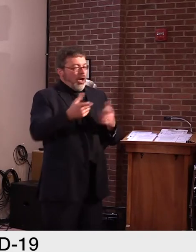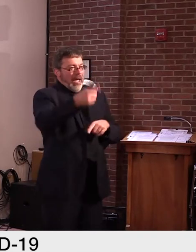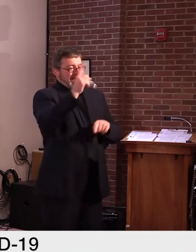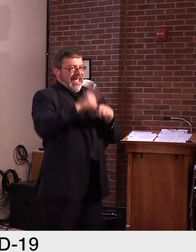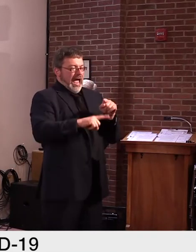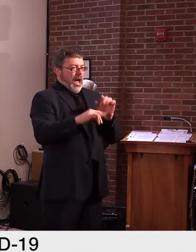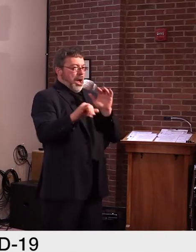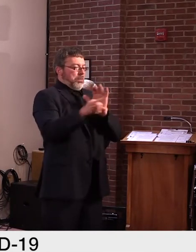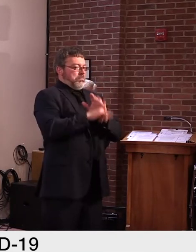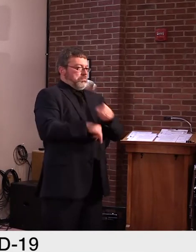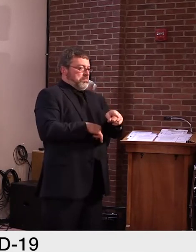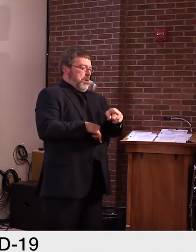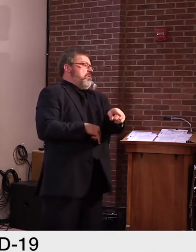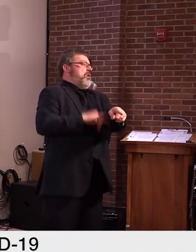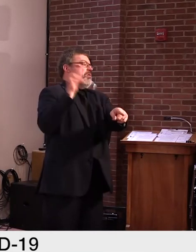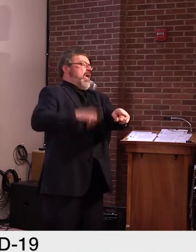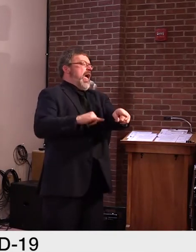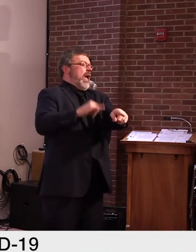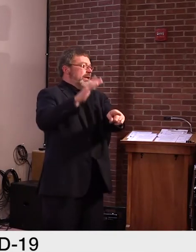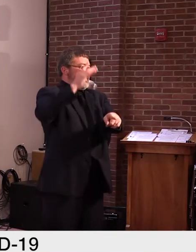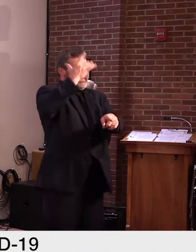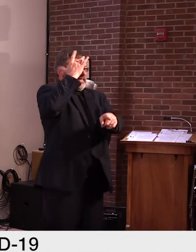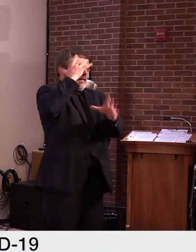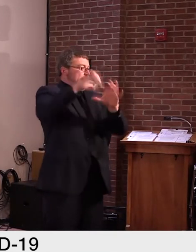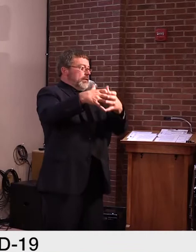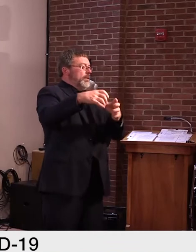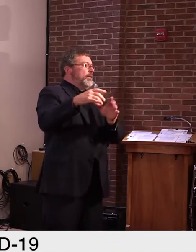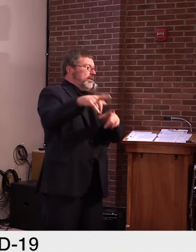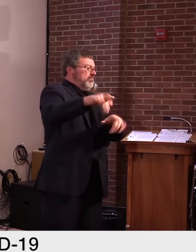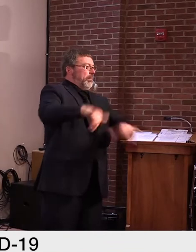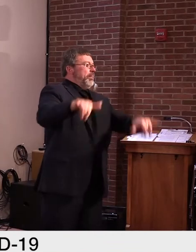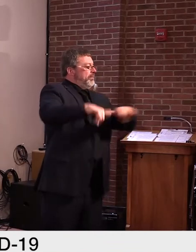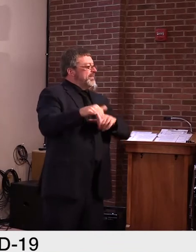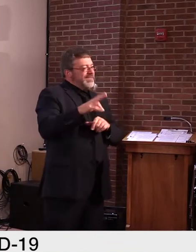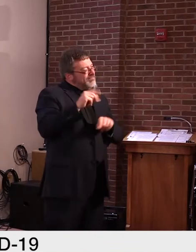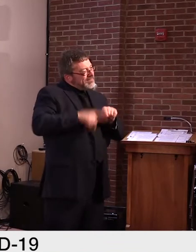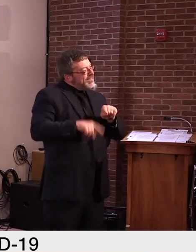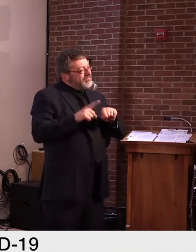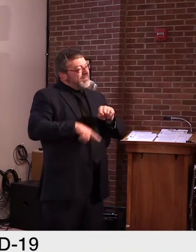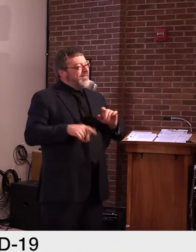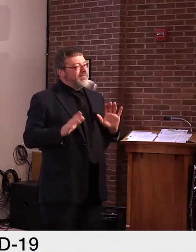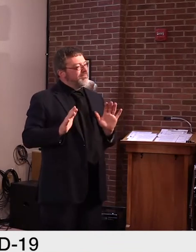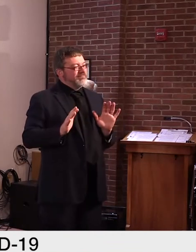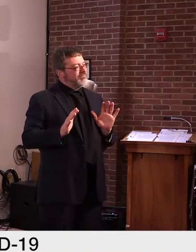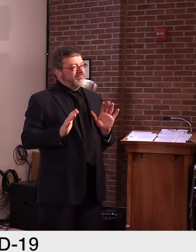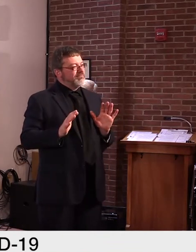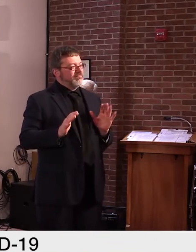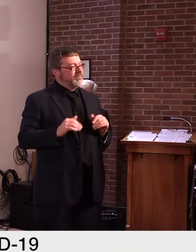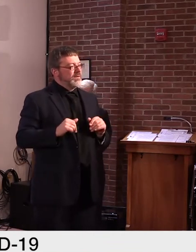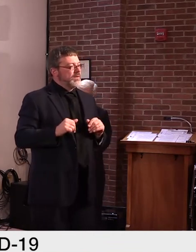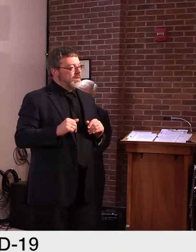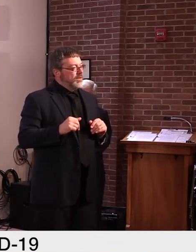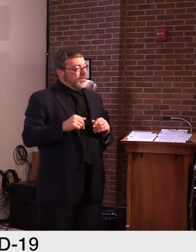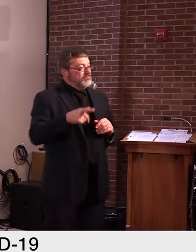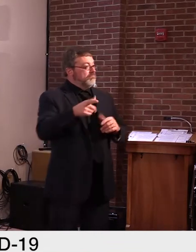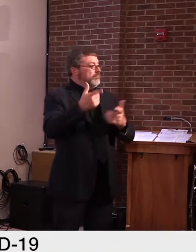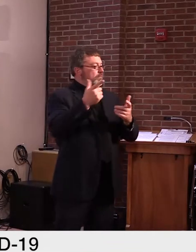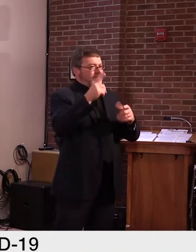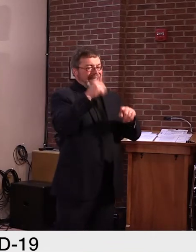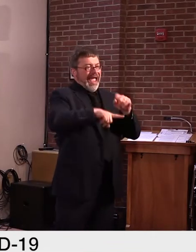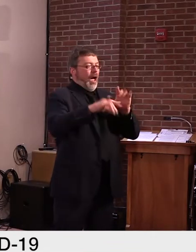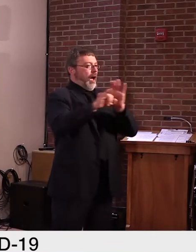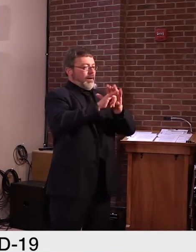and as, you know, as it comes to our reporting, know, whether it's a, uh, school or a childcare